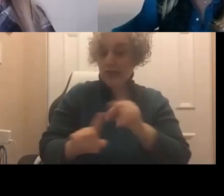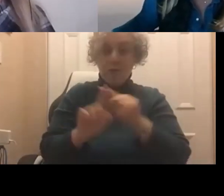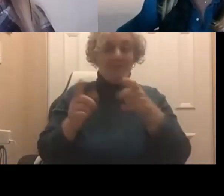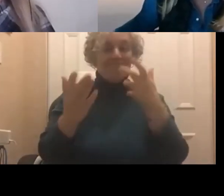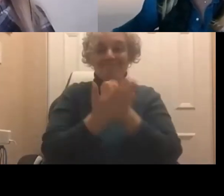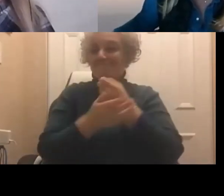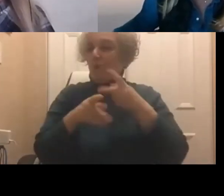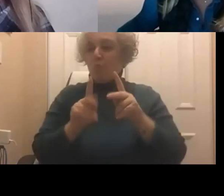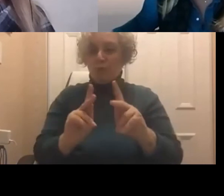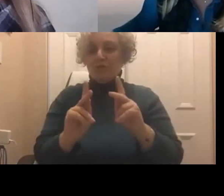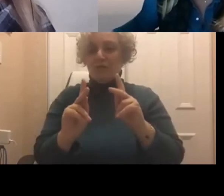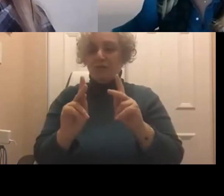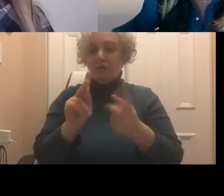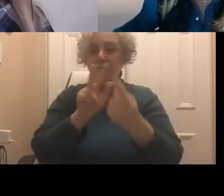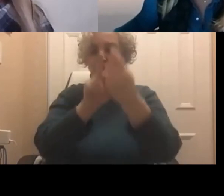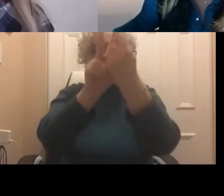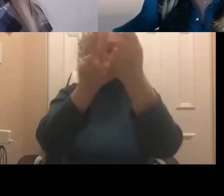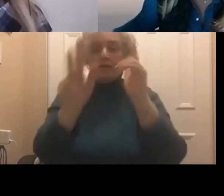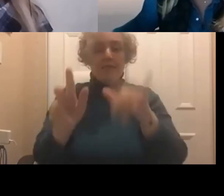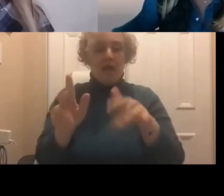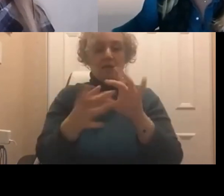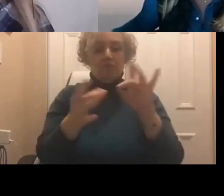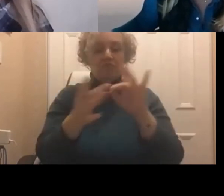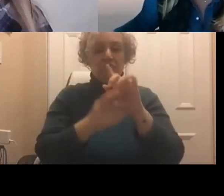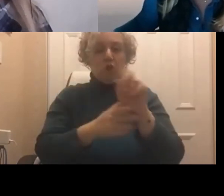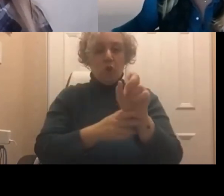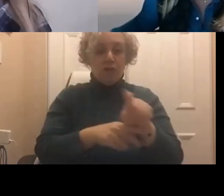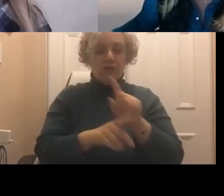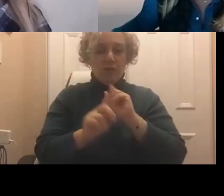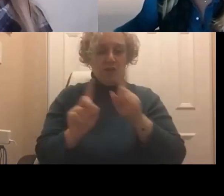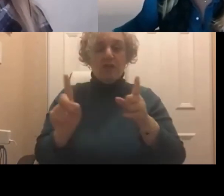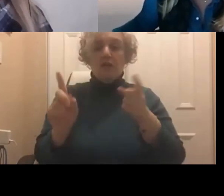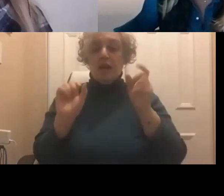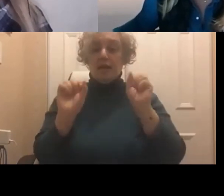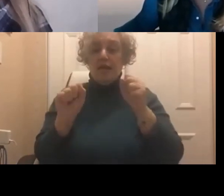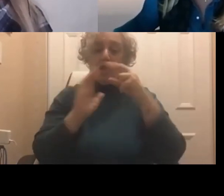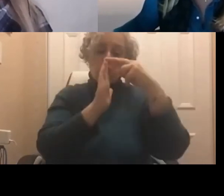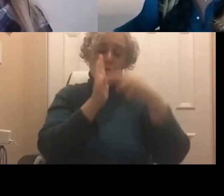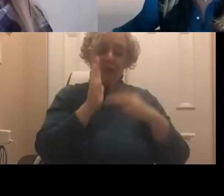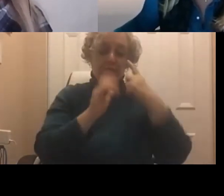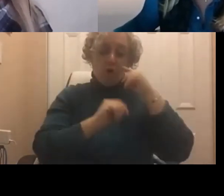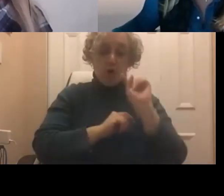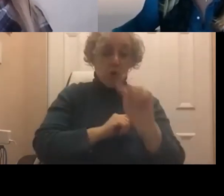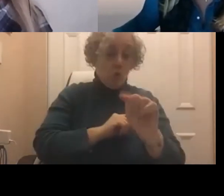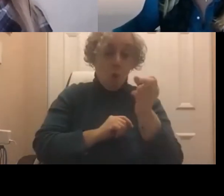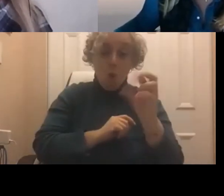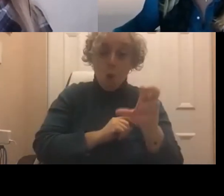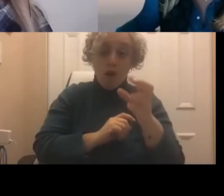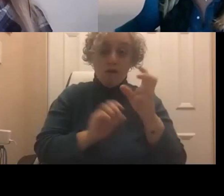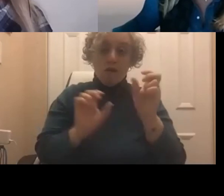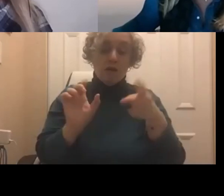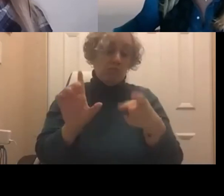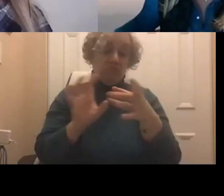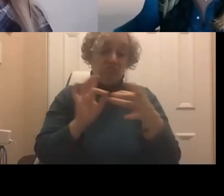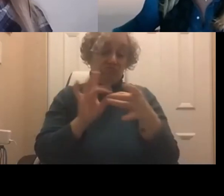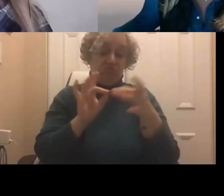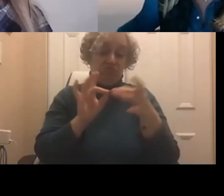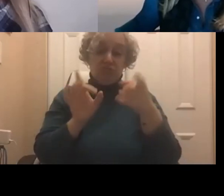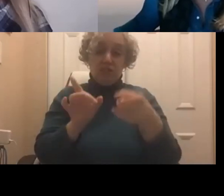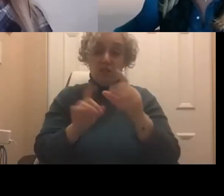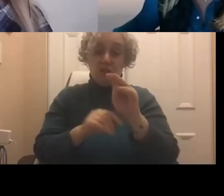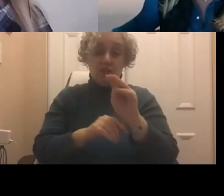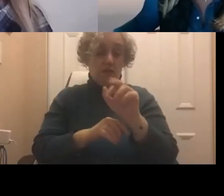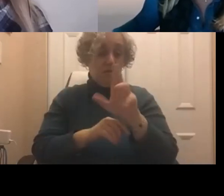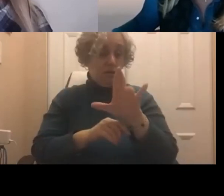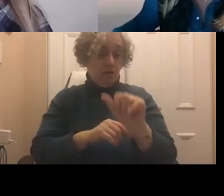yet to bring it up. Would you, I can read it for you unless, are you able to, is Maria able